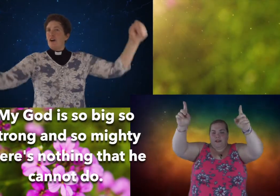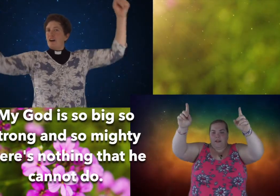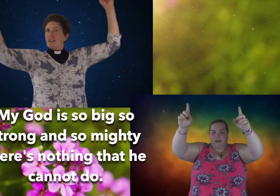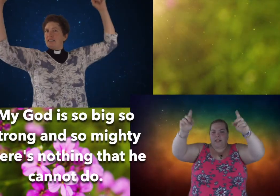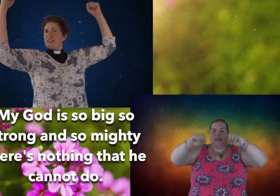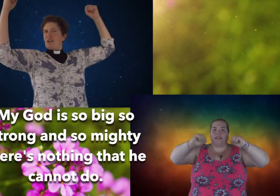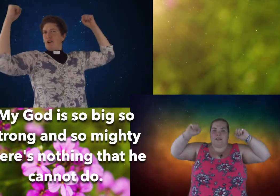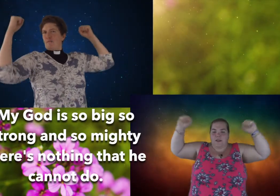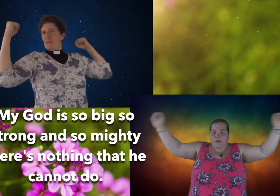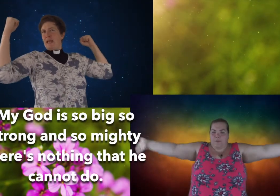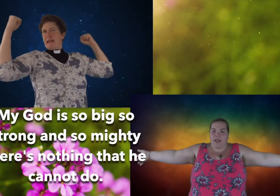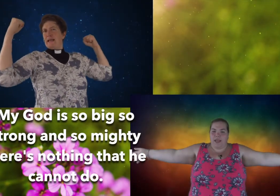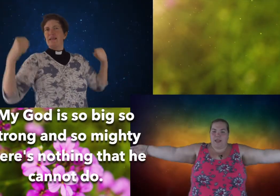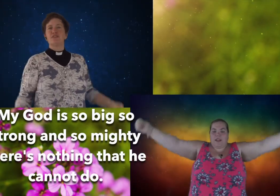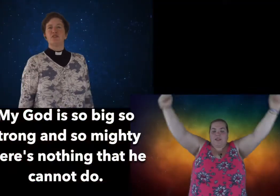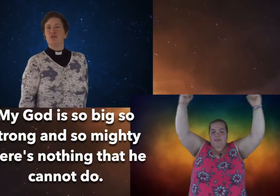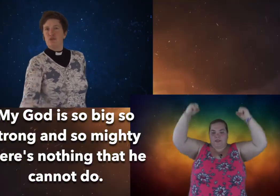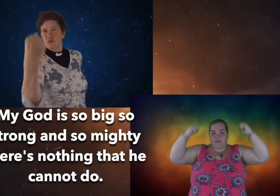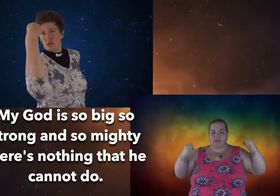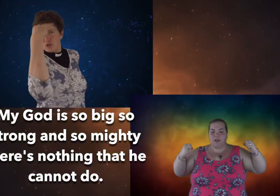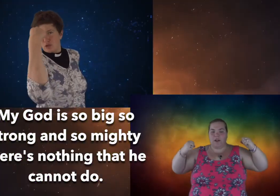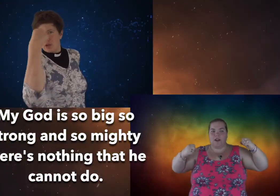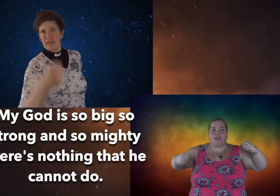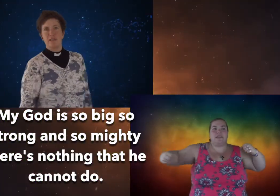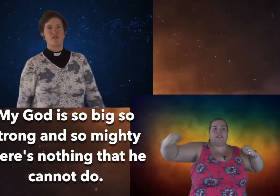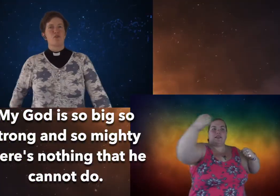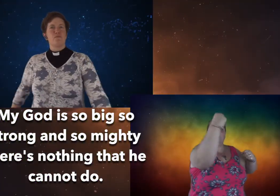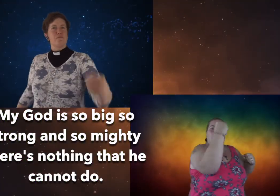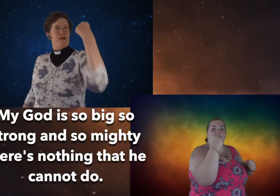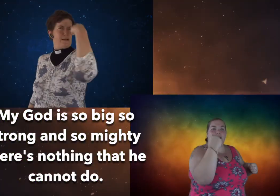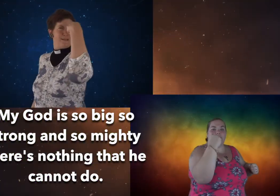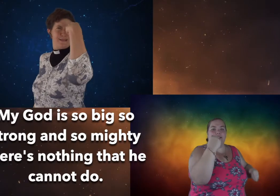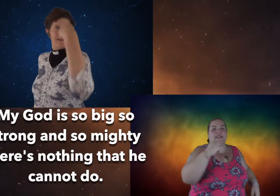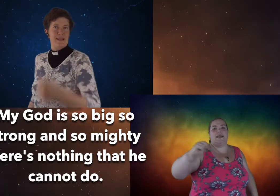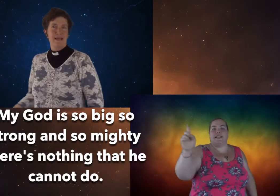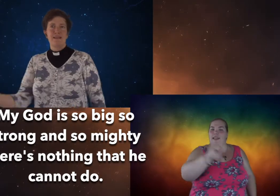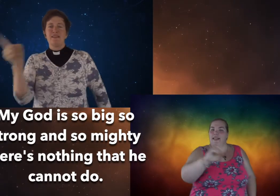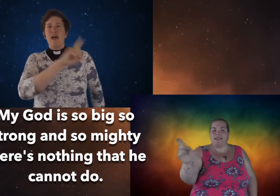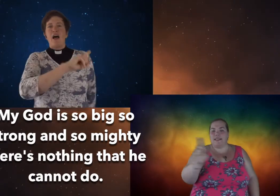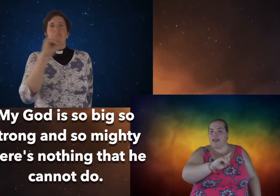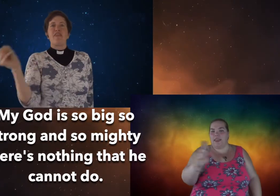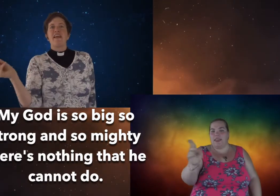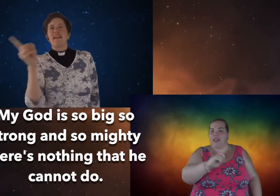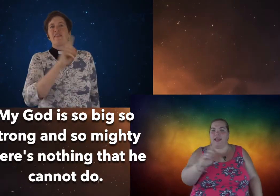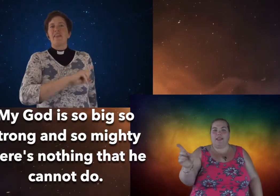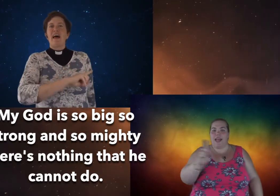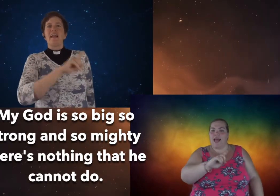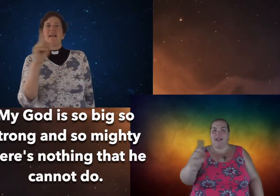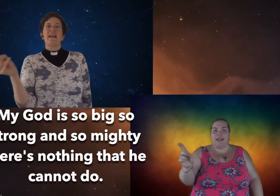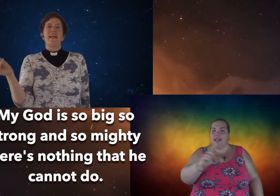is so big so strong and so mighty there's nothing that he cannot